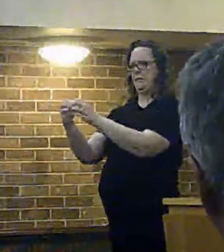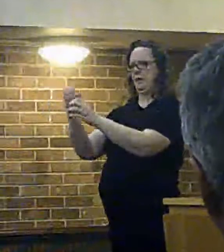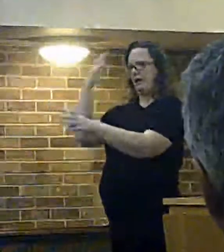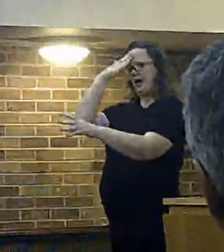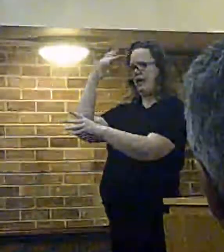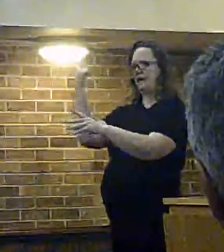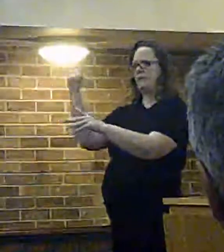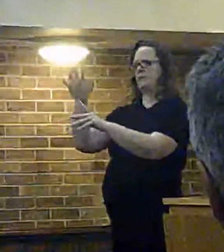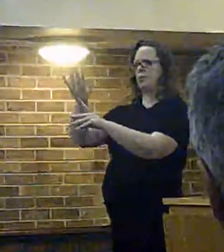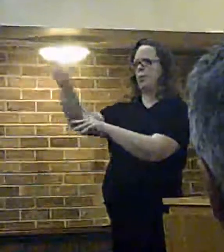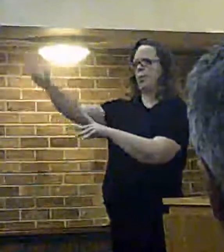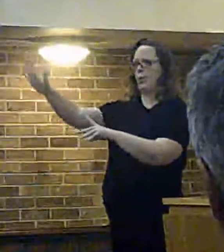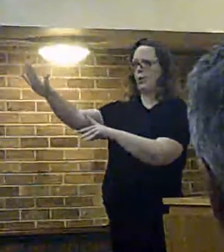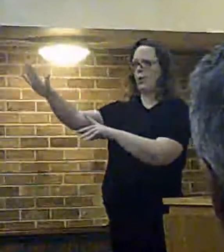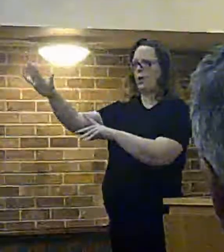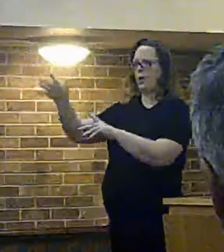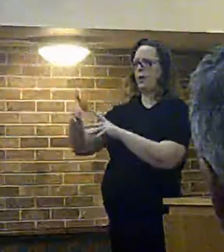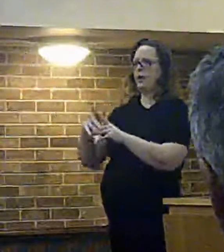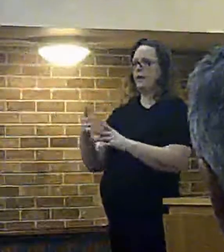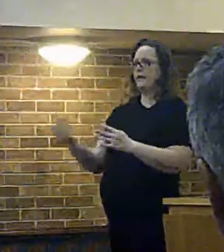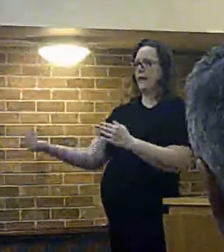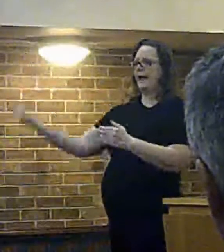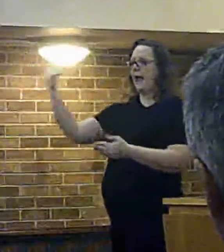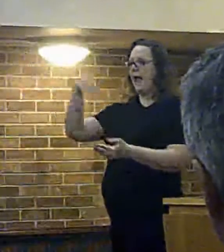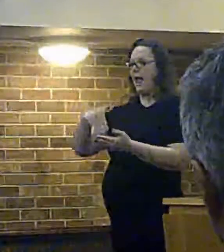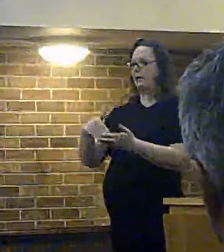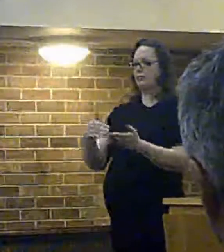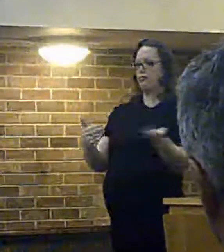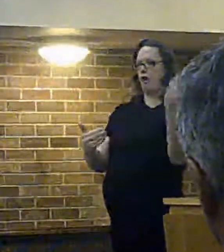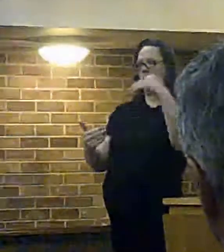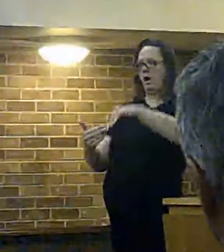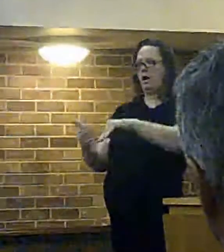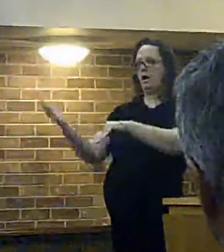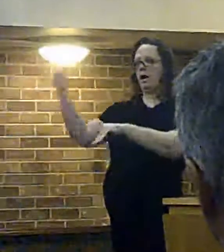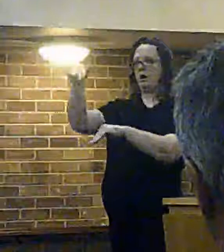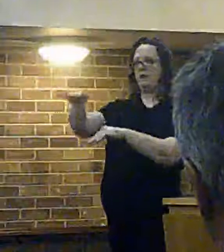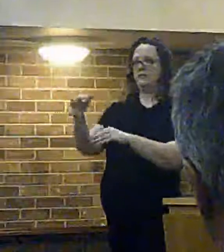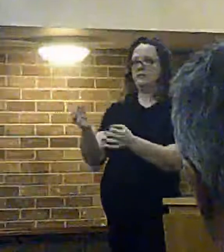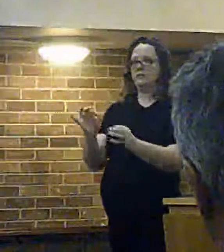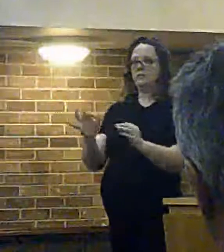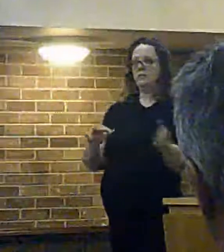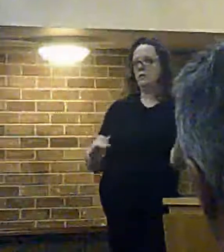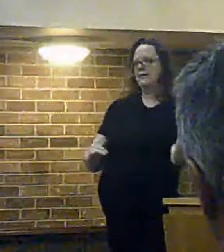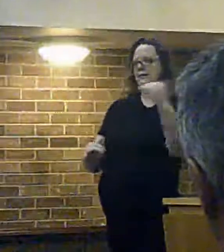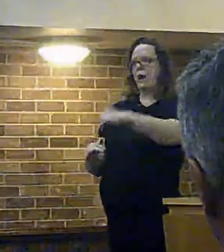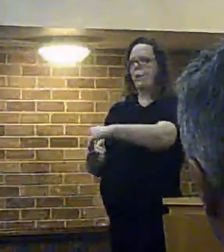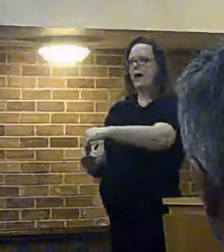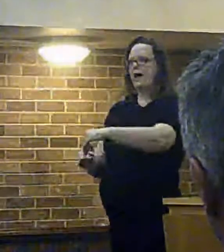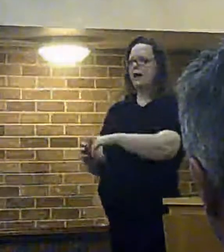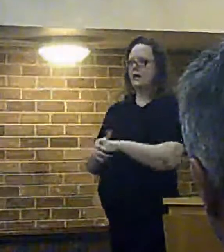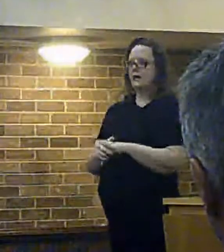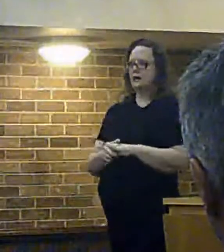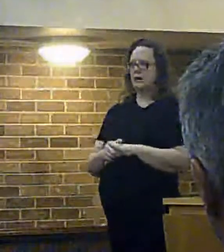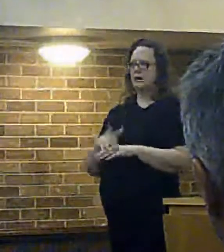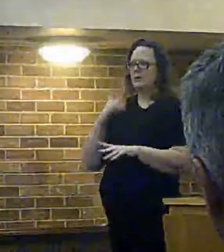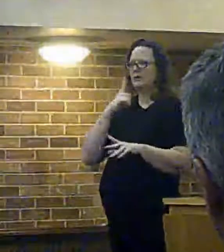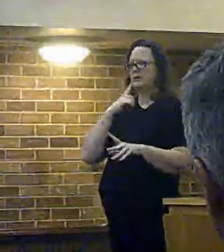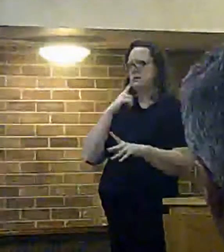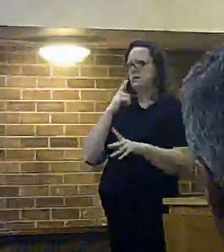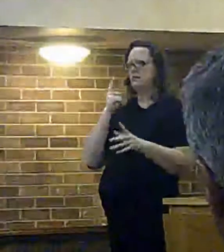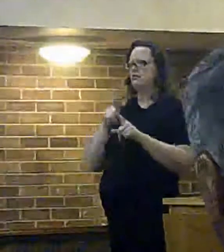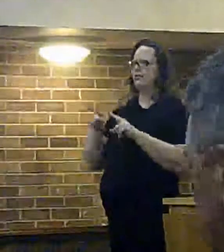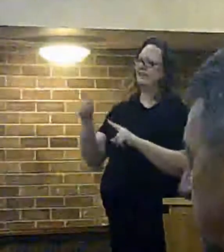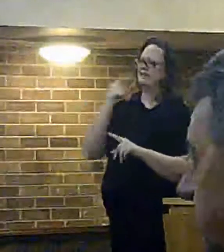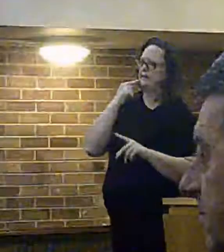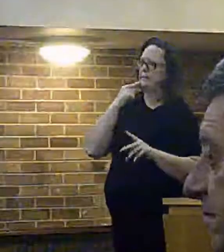All of those assets are available to move this way. There is nothing to come in that way. I'm really oversimplifying it.